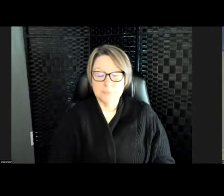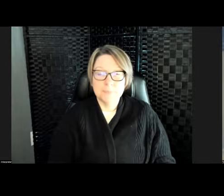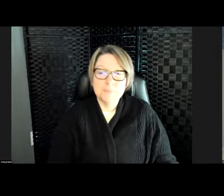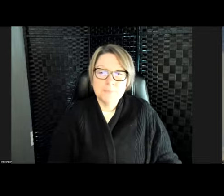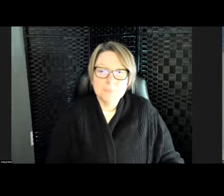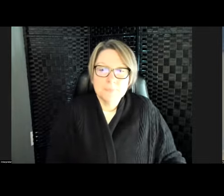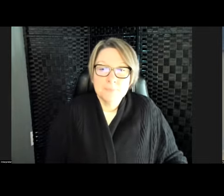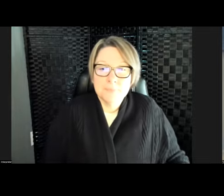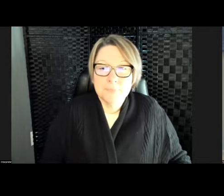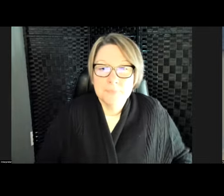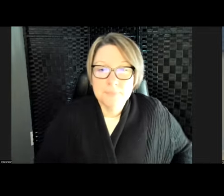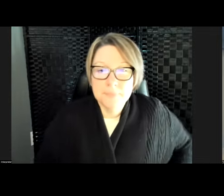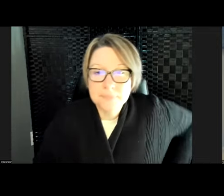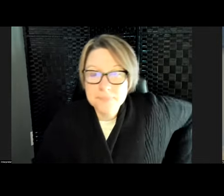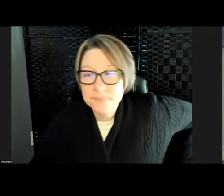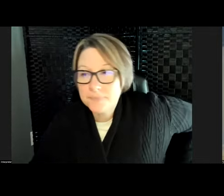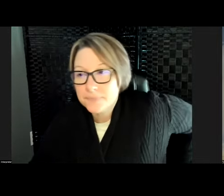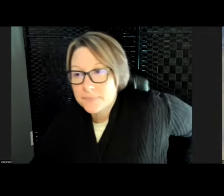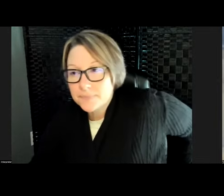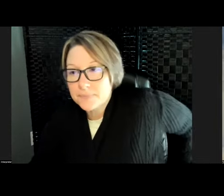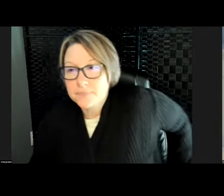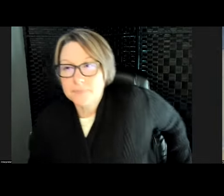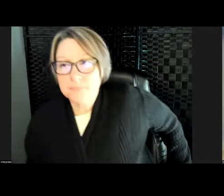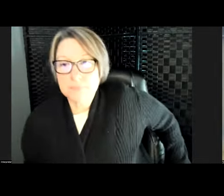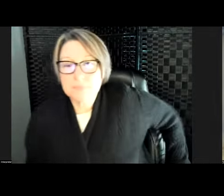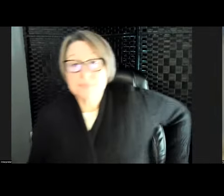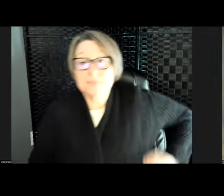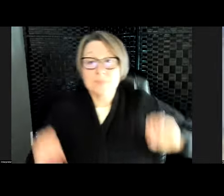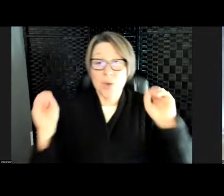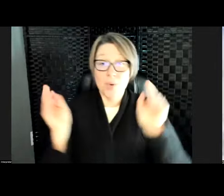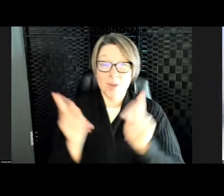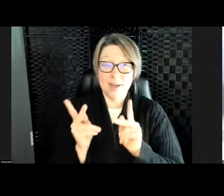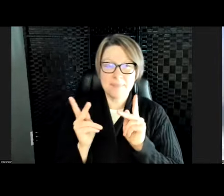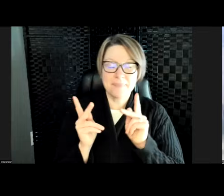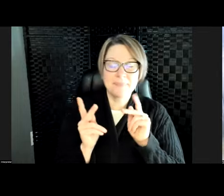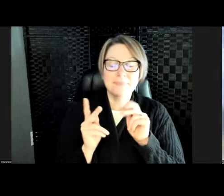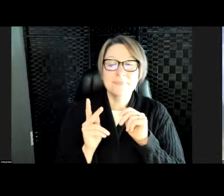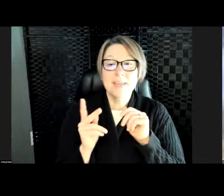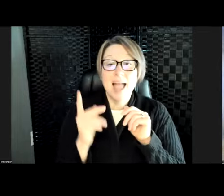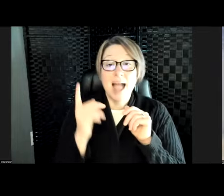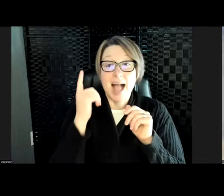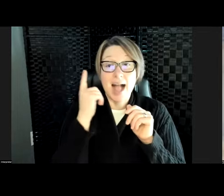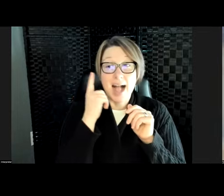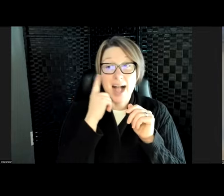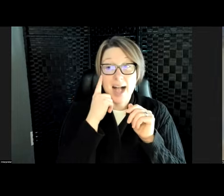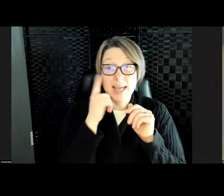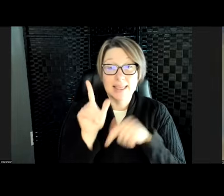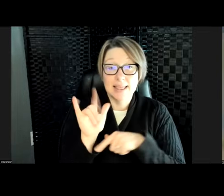Very long. All right. Well, I think that Lydia has one more